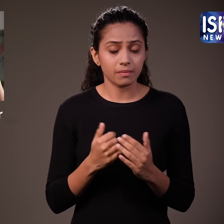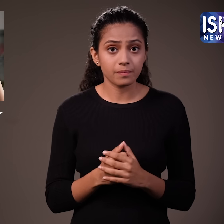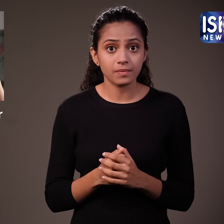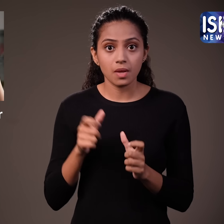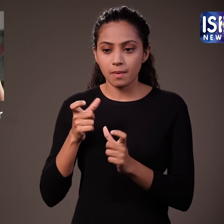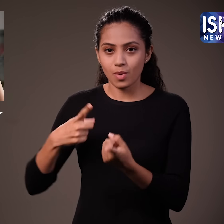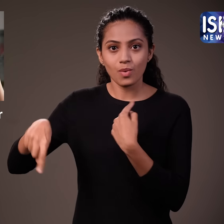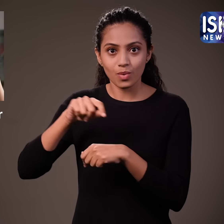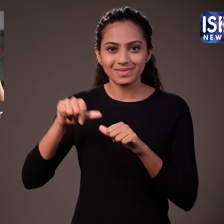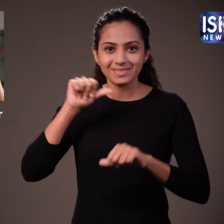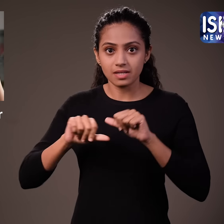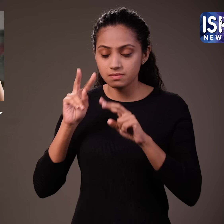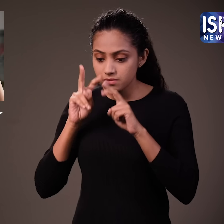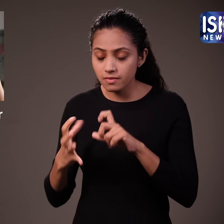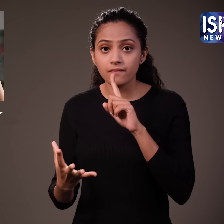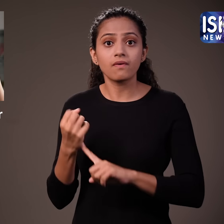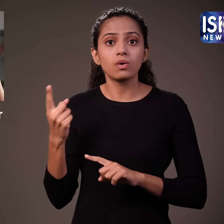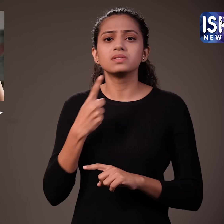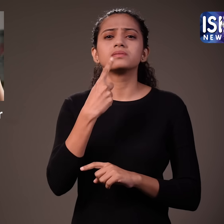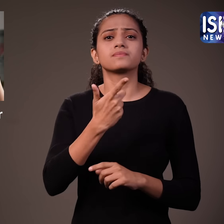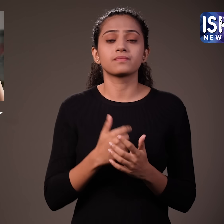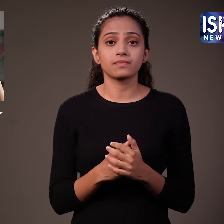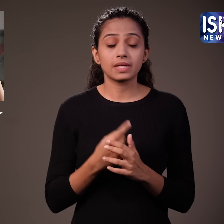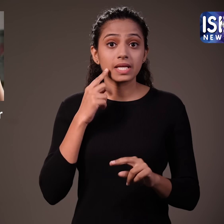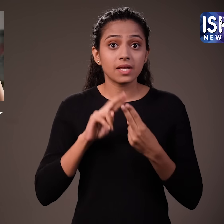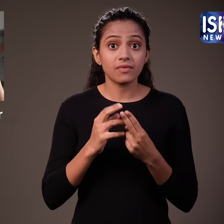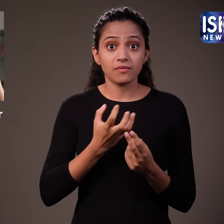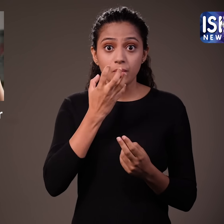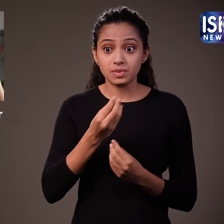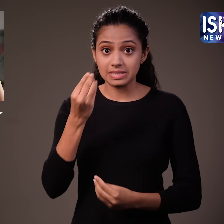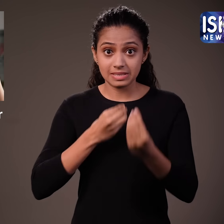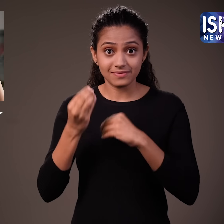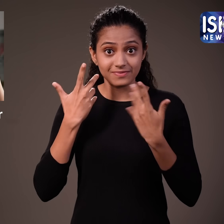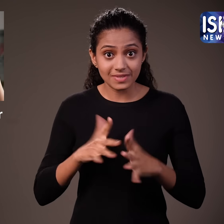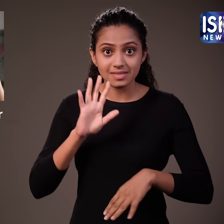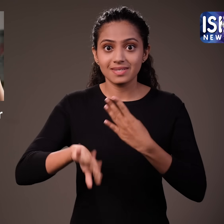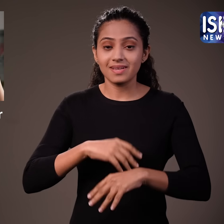Scientists claim that drinking water after eating fruits causes digestion problems.